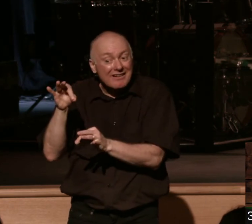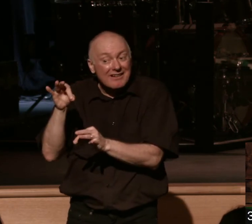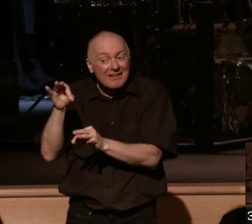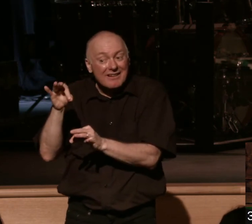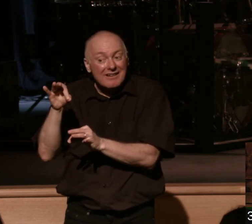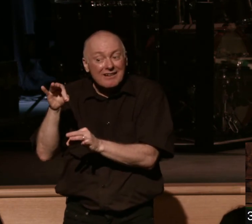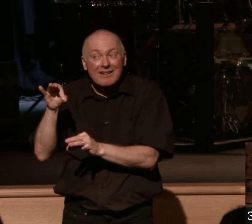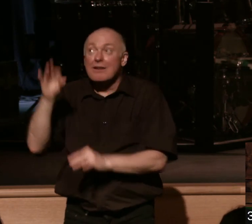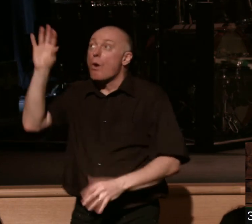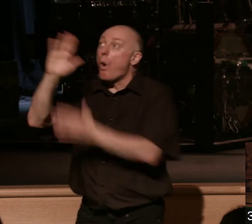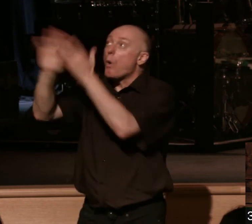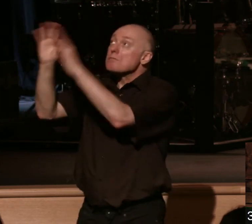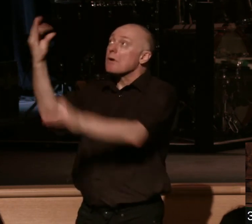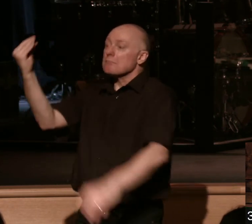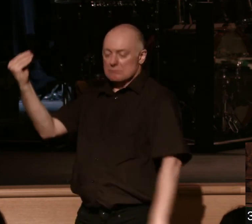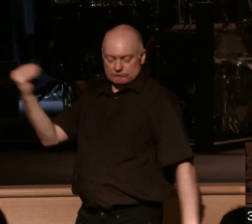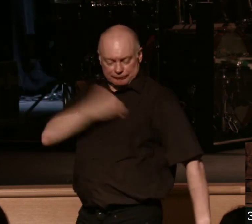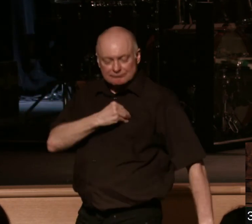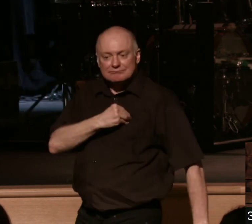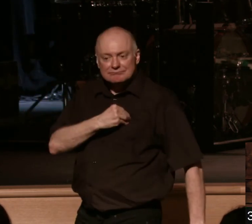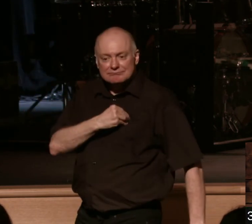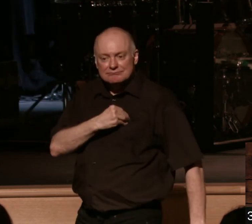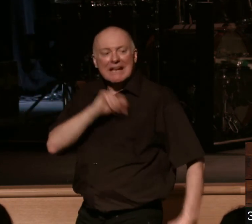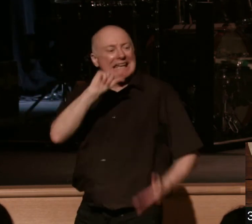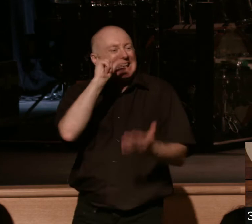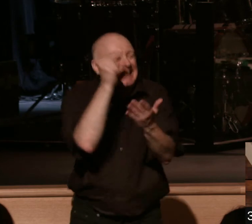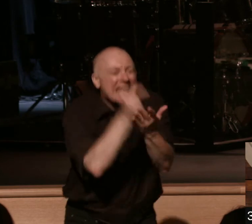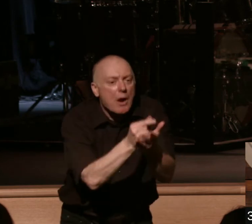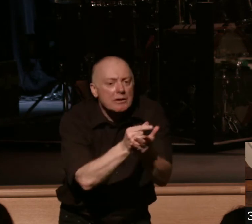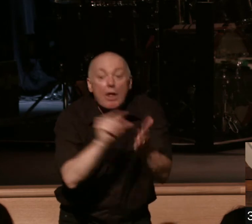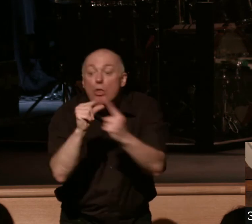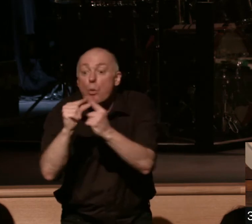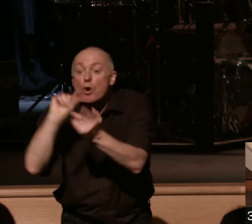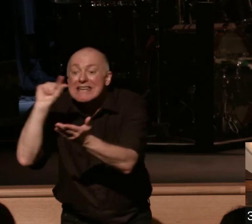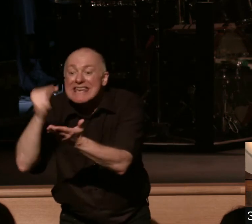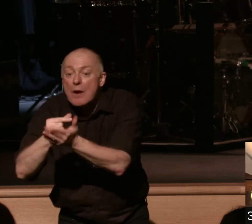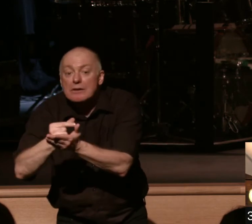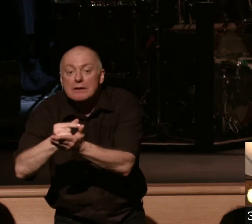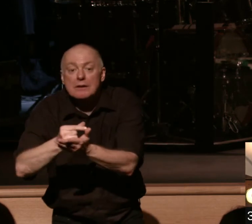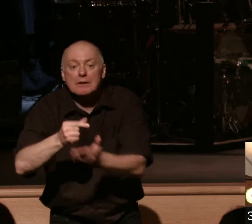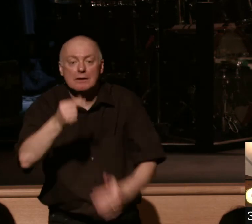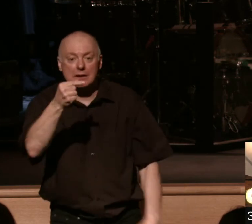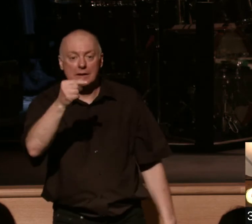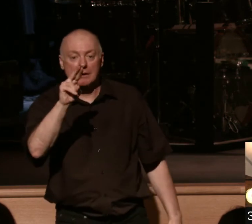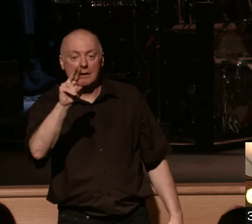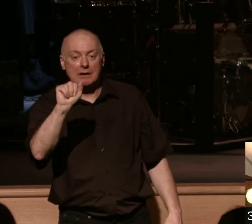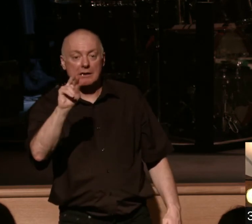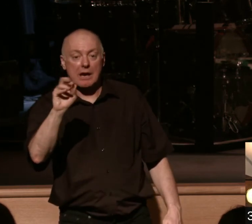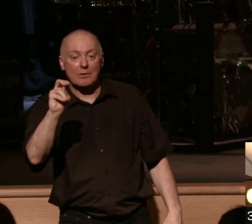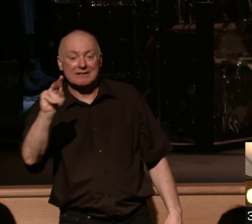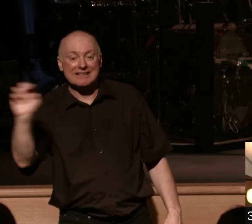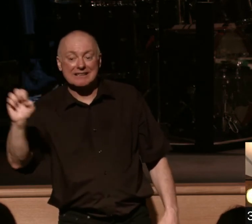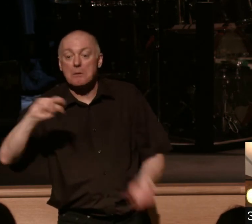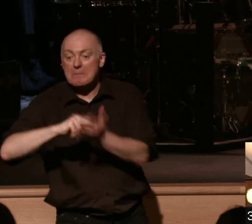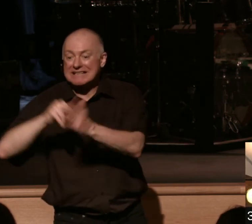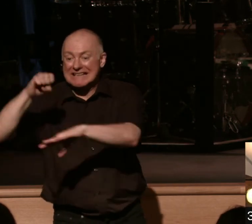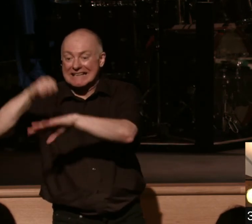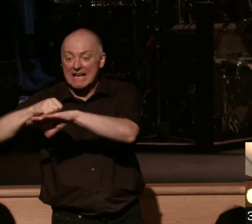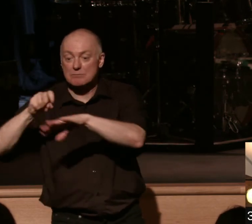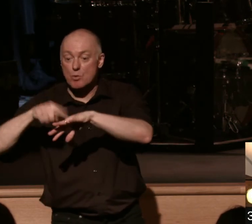holy spirit as a guarantee the word guarantee there in the in the modern Greek is engagement ring so the same